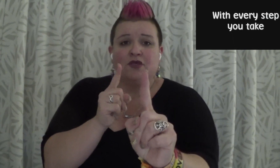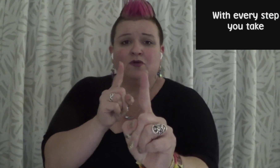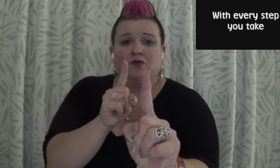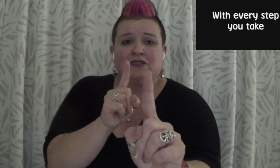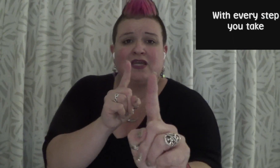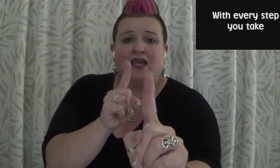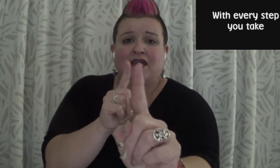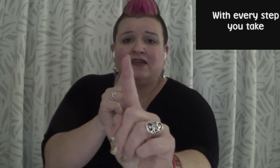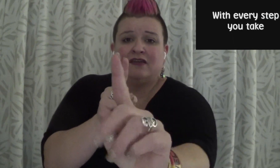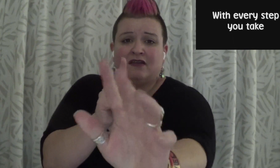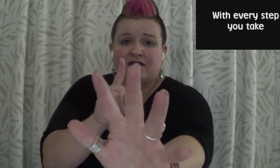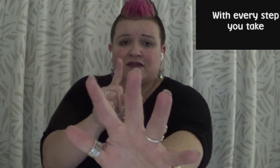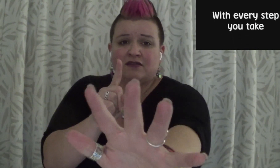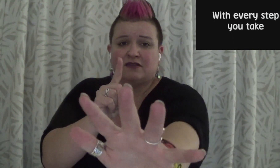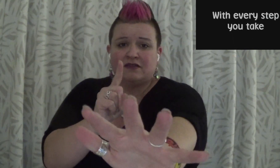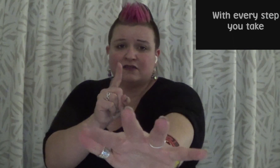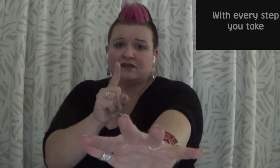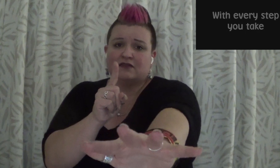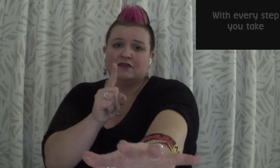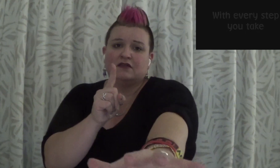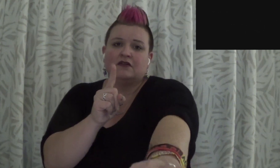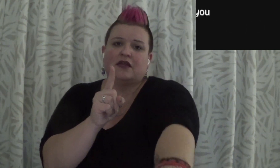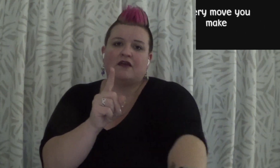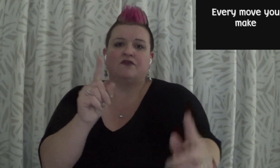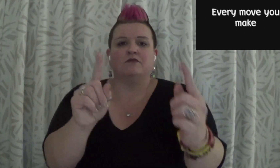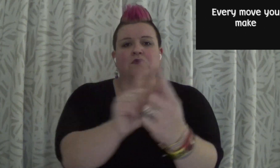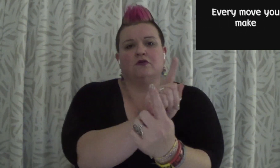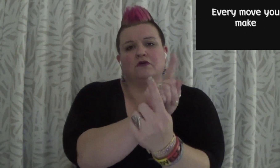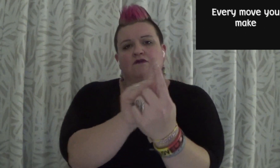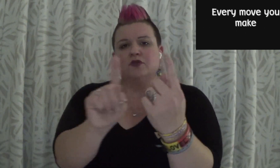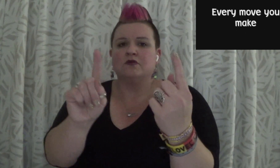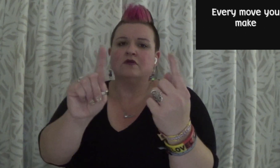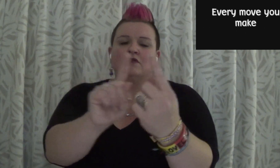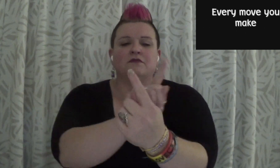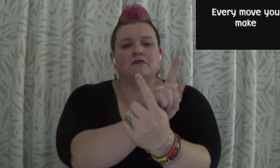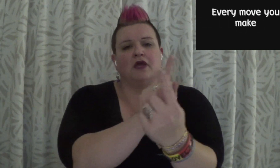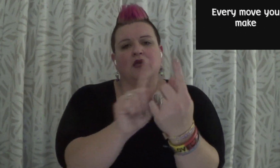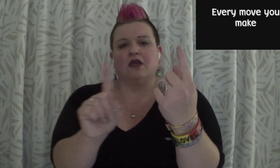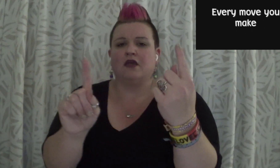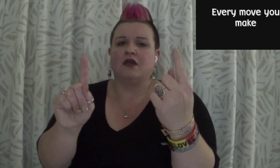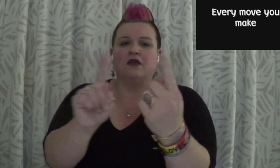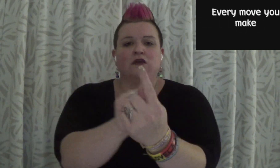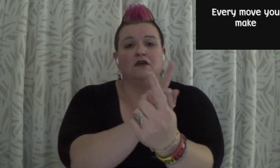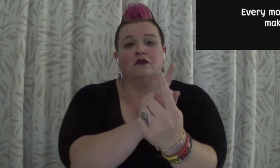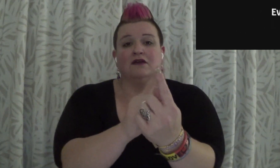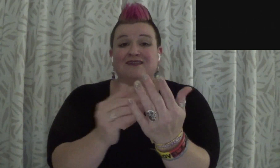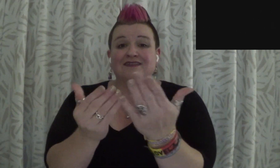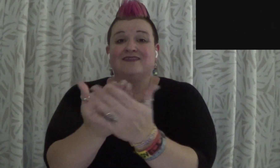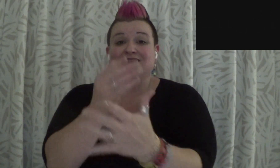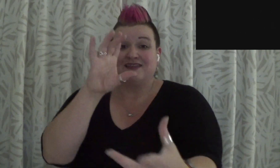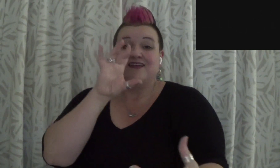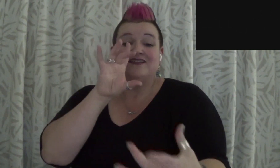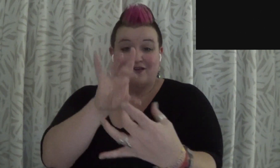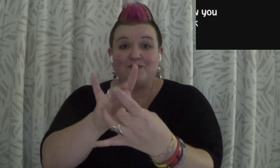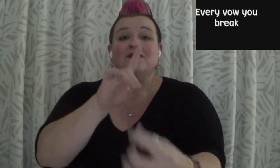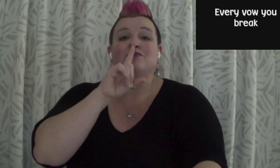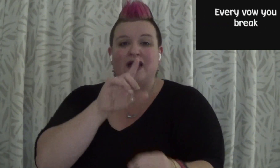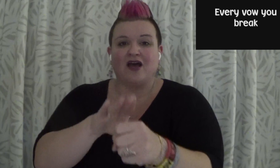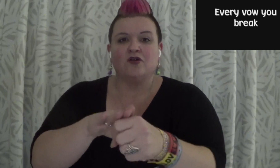step you take Every move you make, and